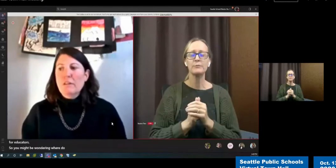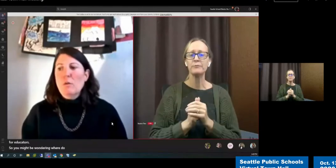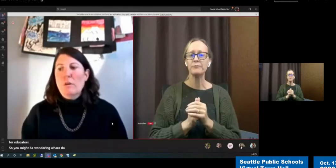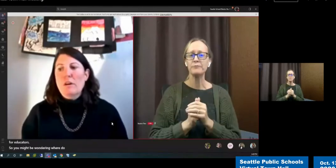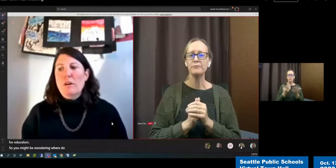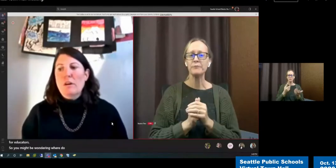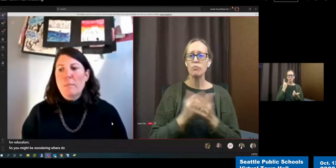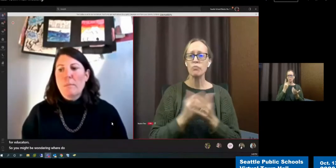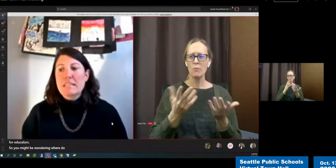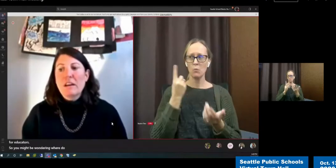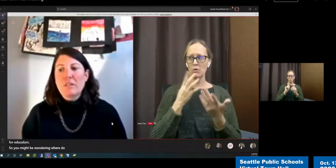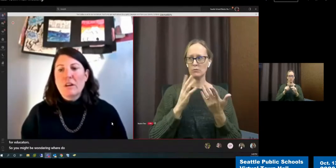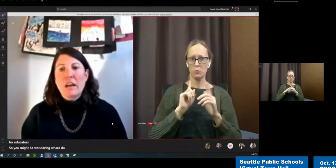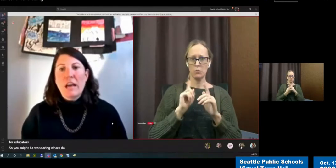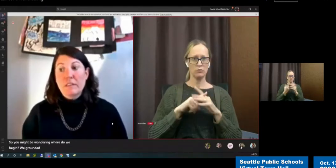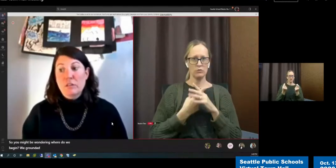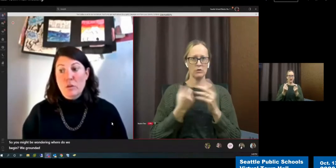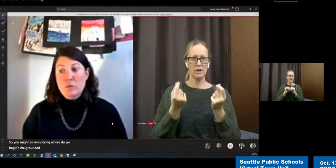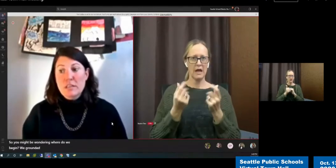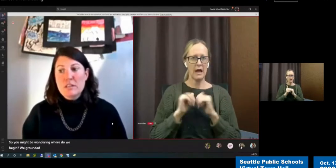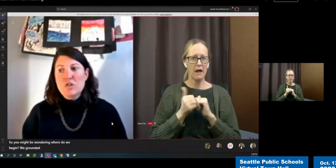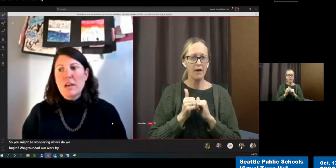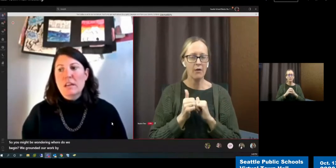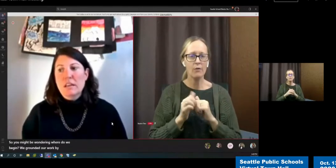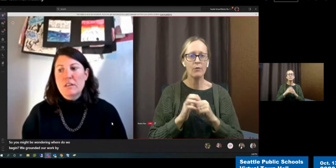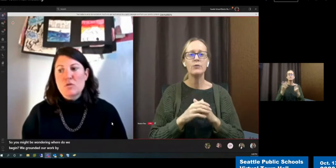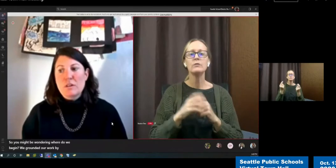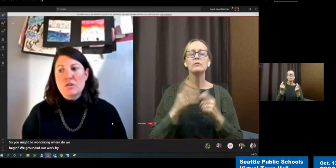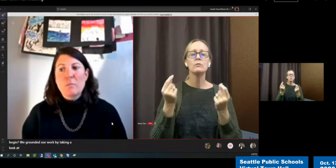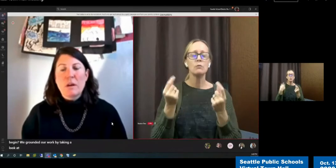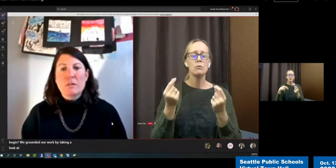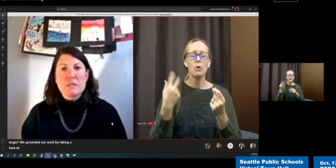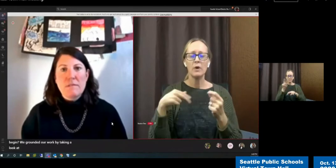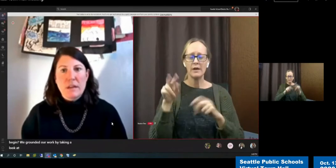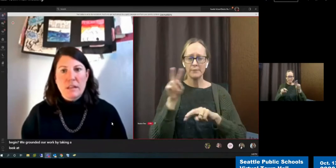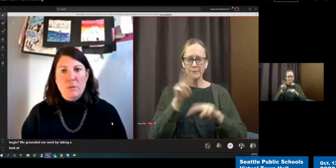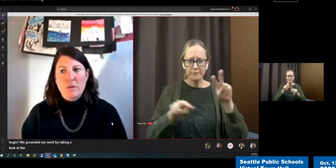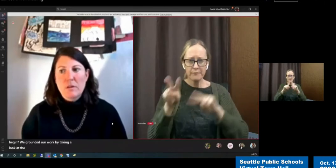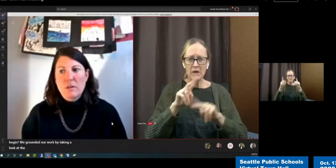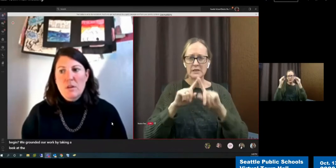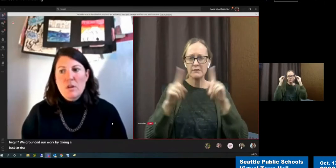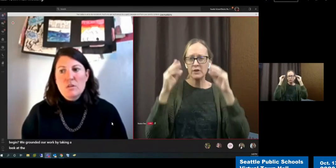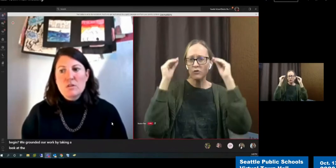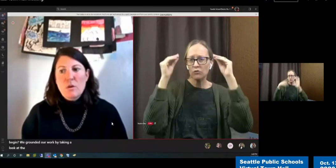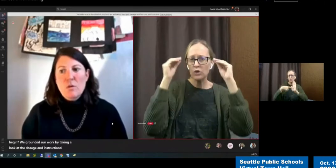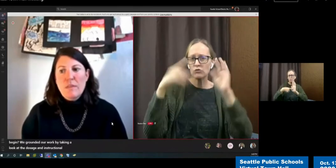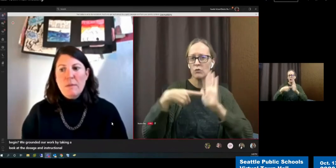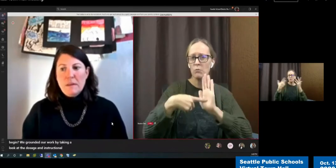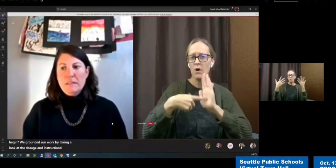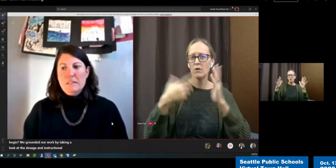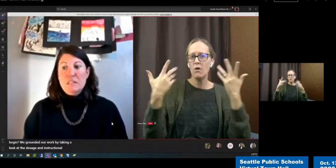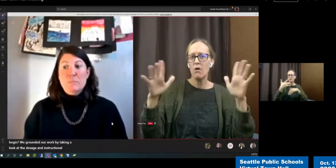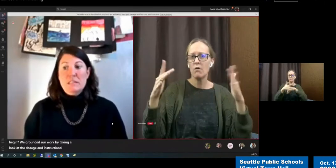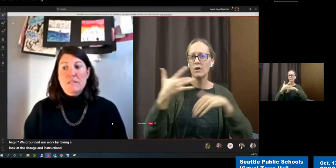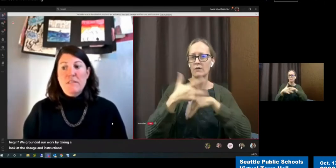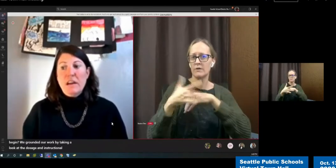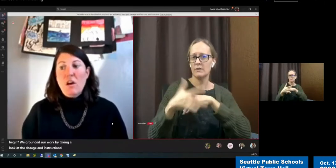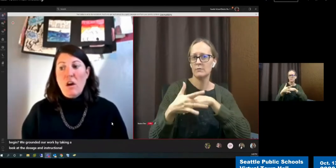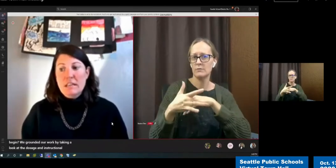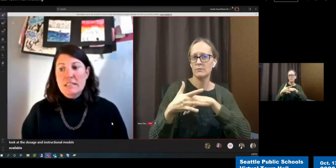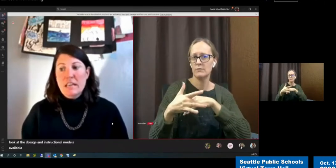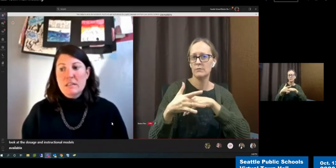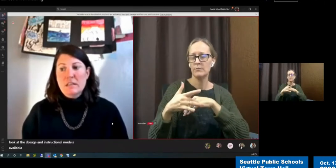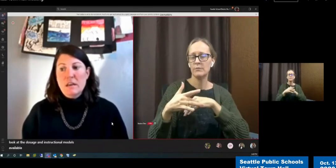grounded our work by taking a look at the dosage and instructional models available. So that means the specific